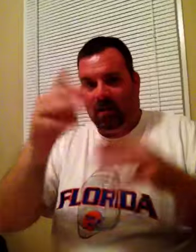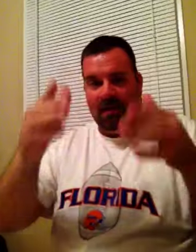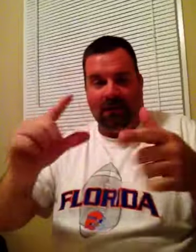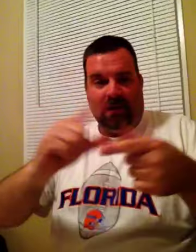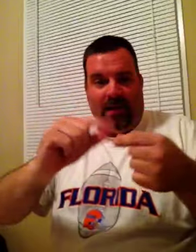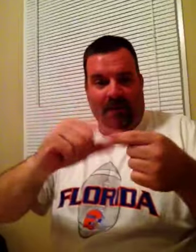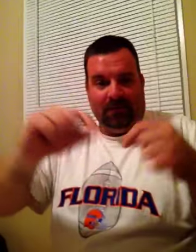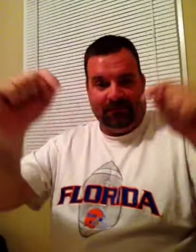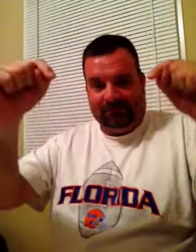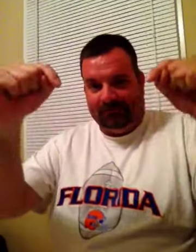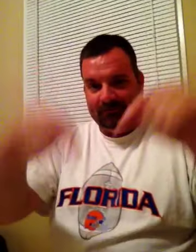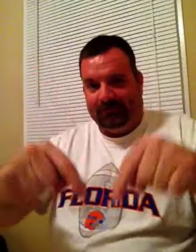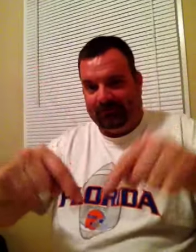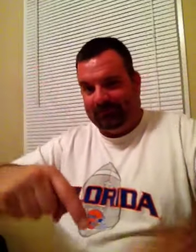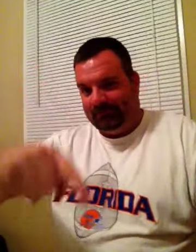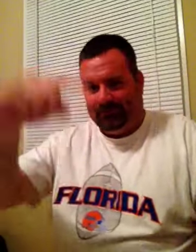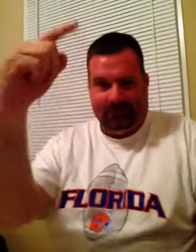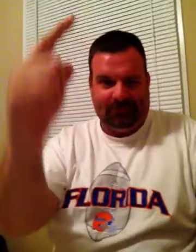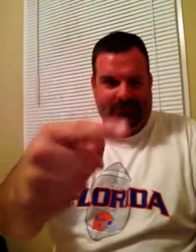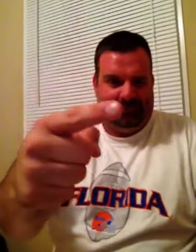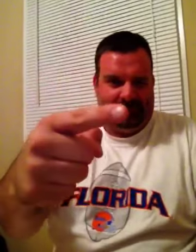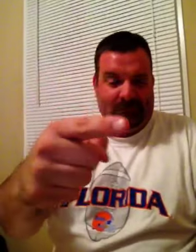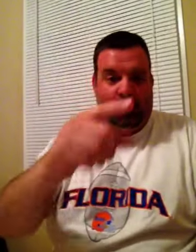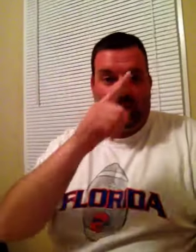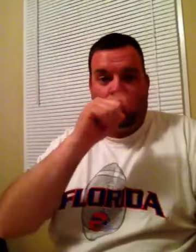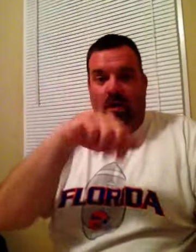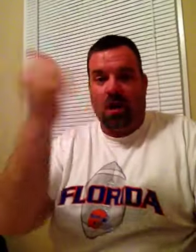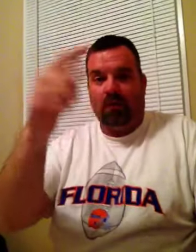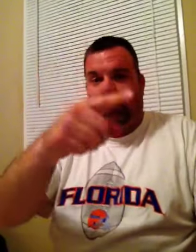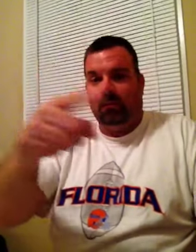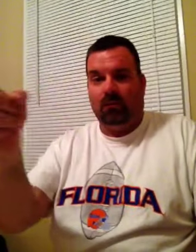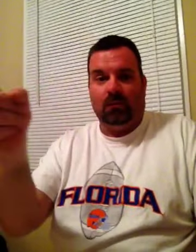Yeah! You already went through the horn, come on, son!